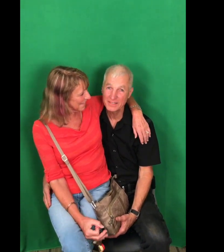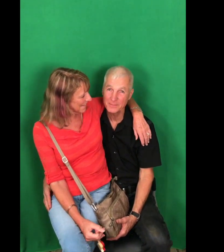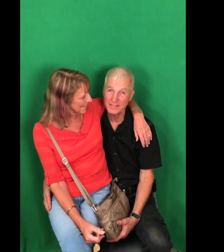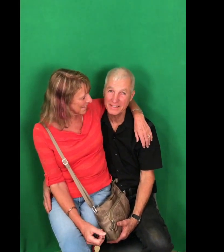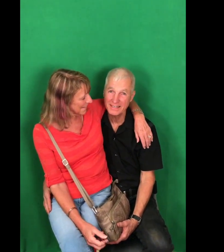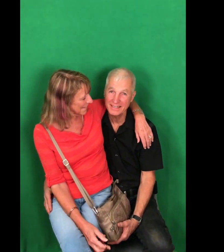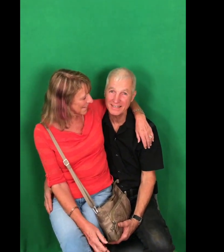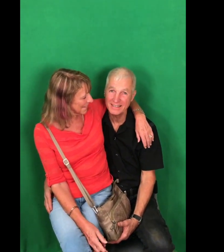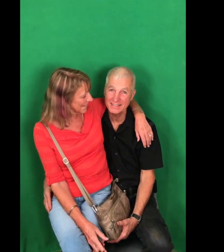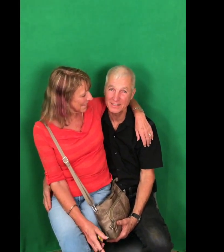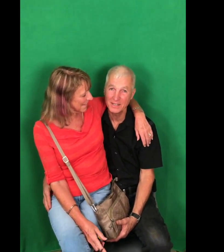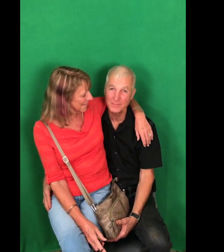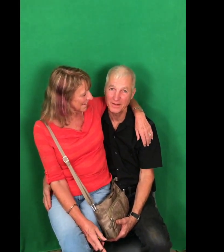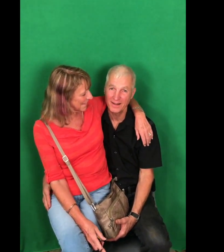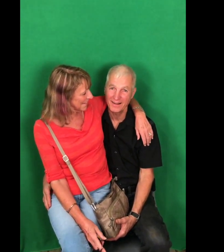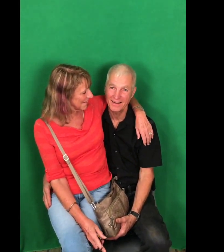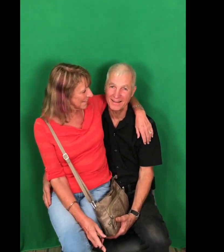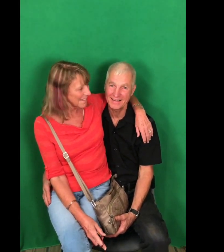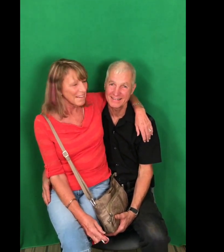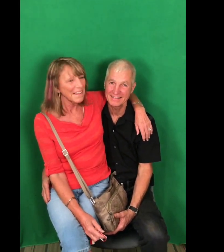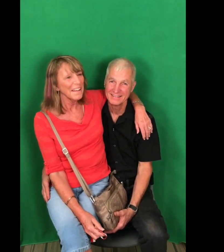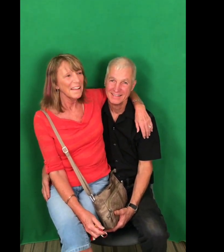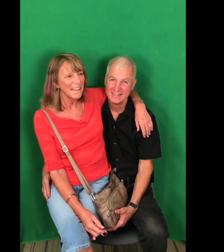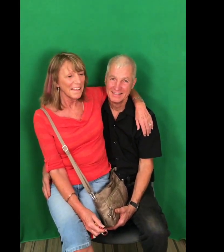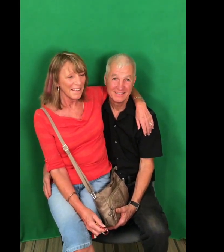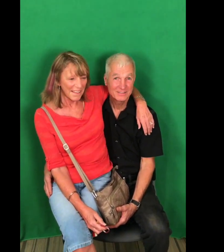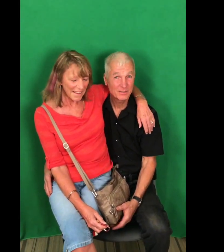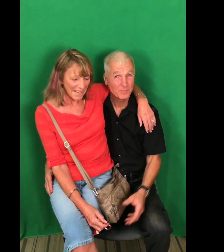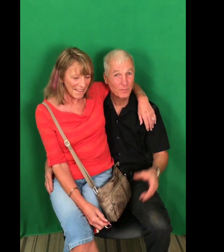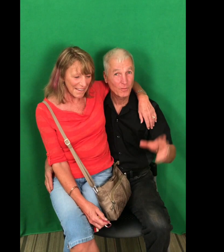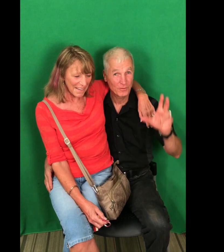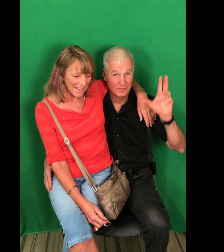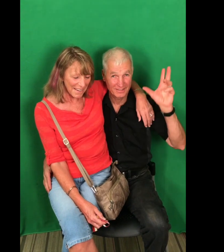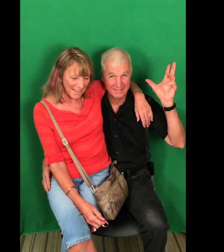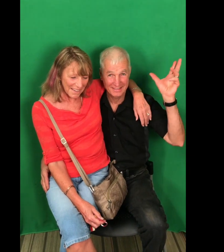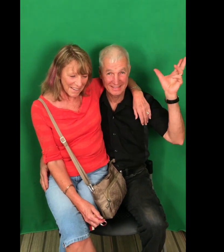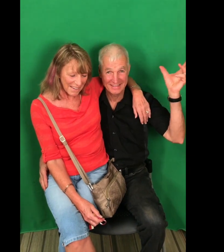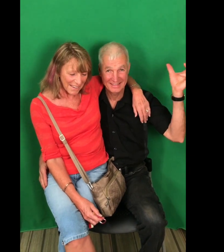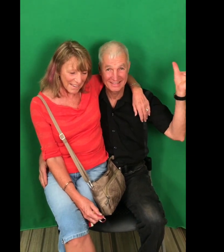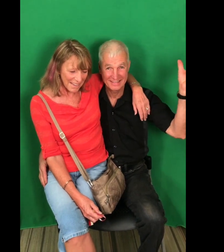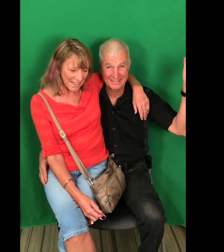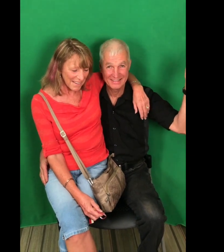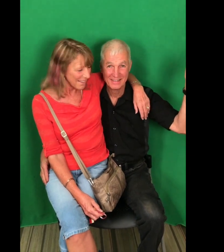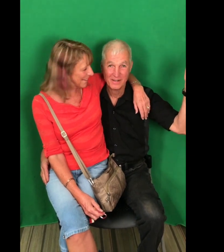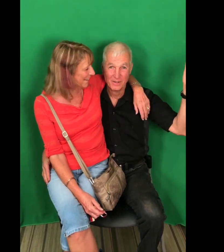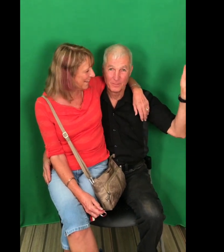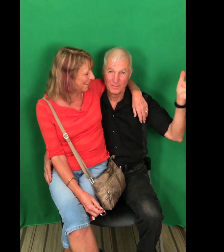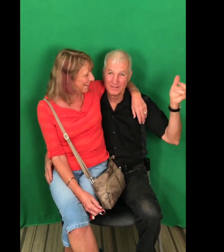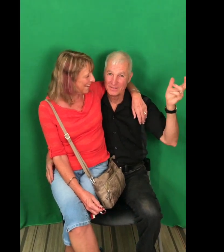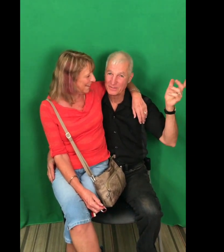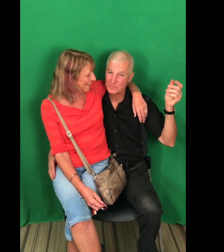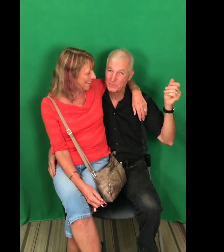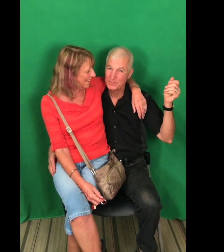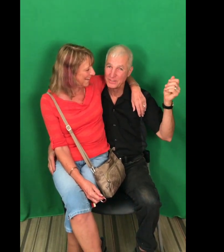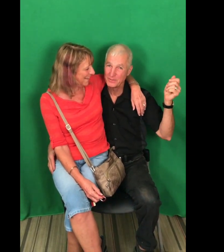big pizza pie, it's amore. Bells will